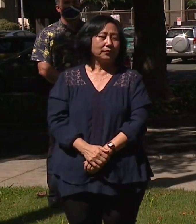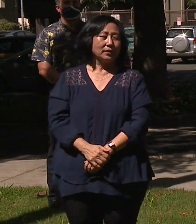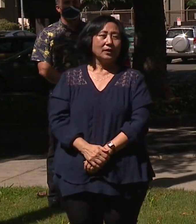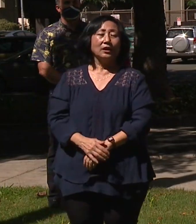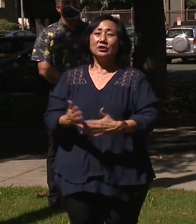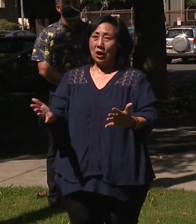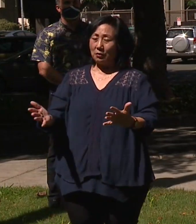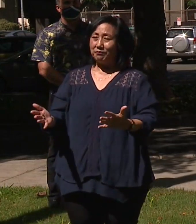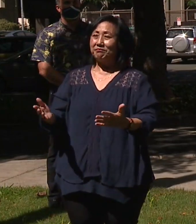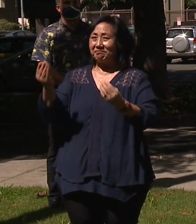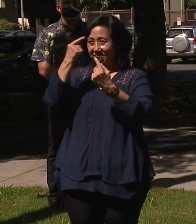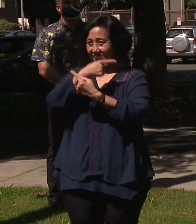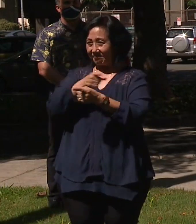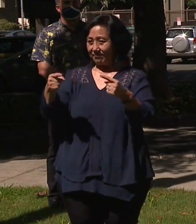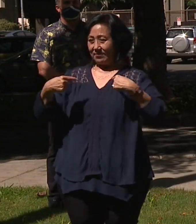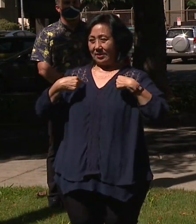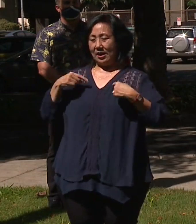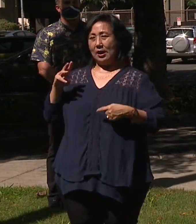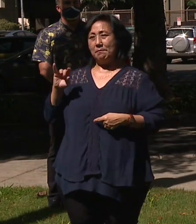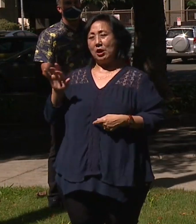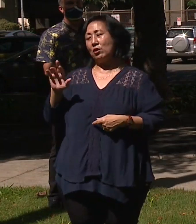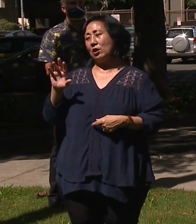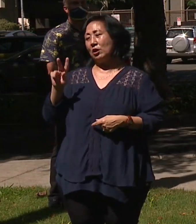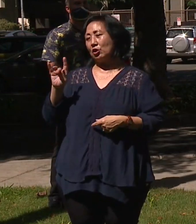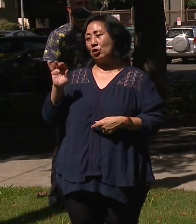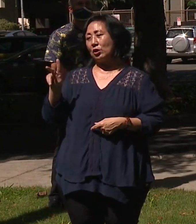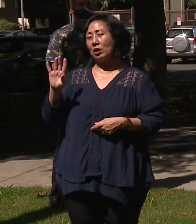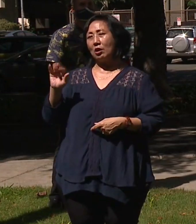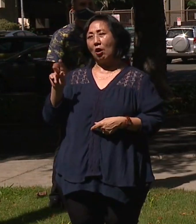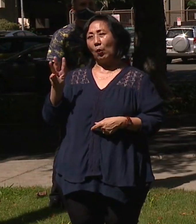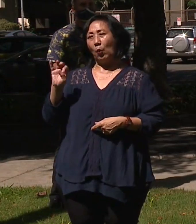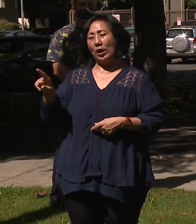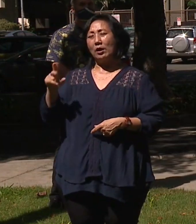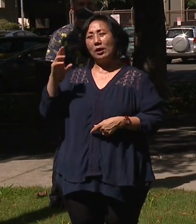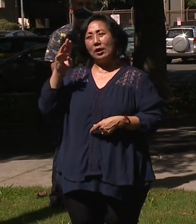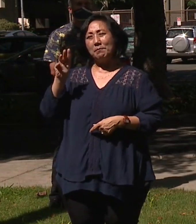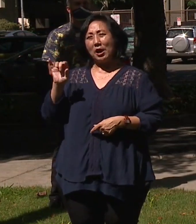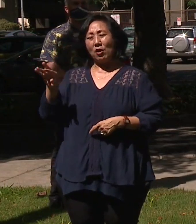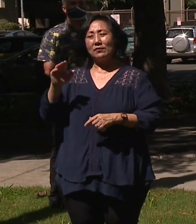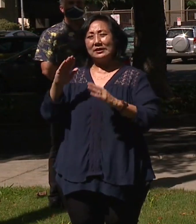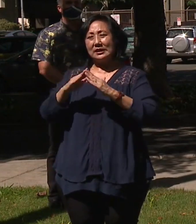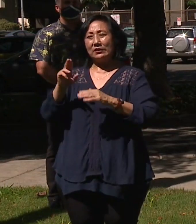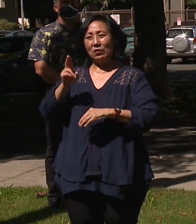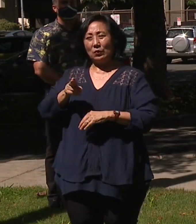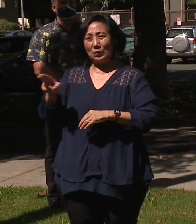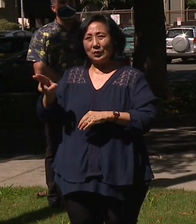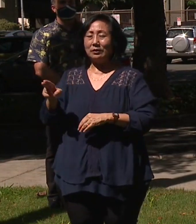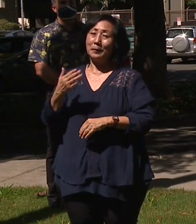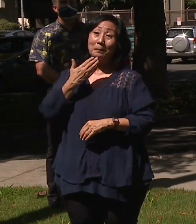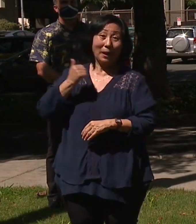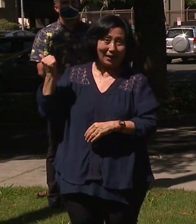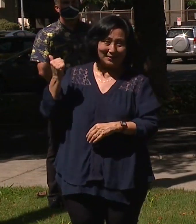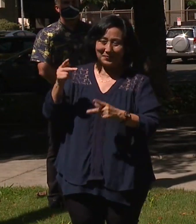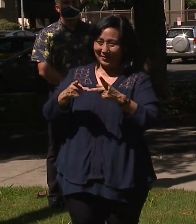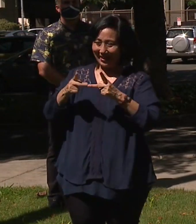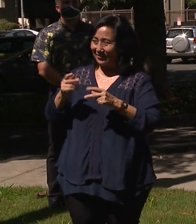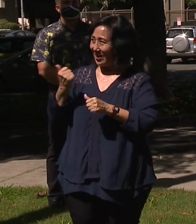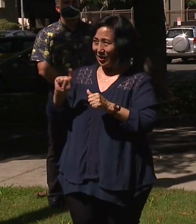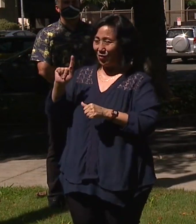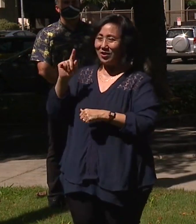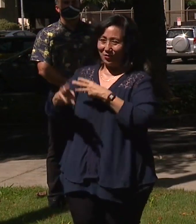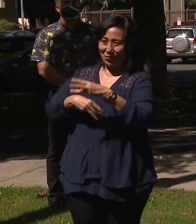now, therefore, I, Mayor Kirk Caldwell, Mayor of the City and County of Honolulu, the best place you could be mayor of anywhere in the world,